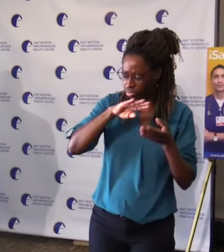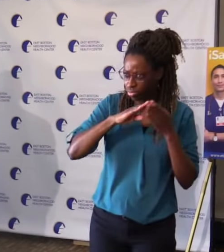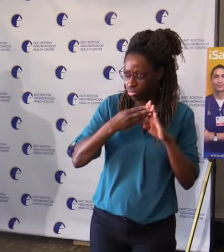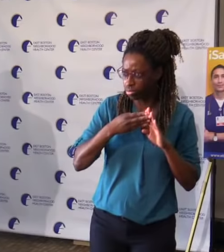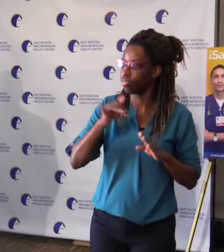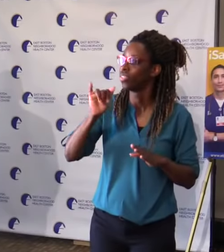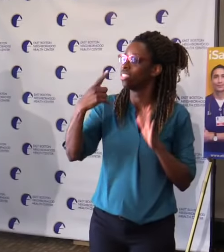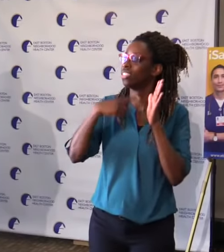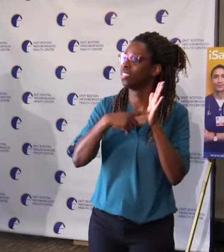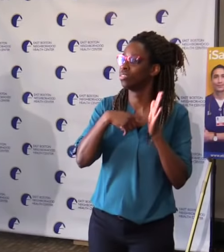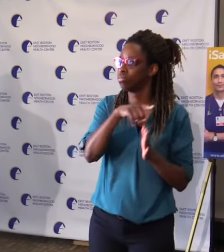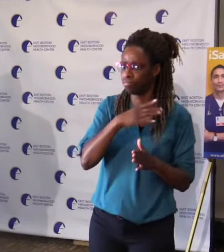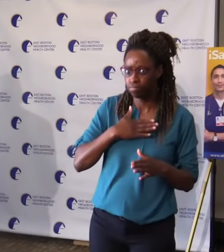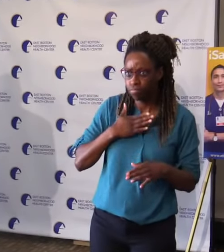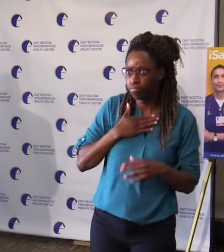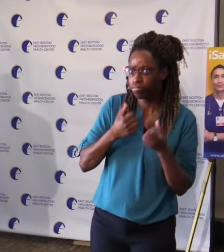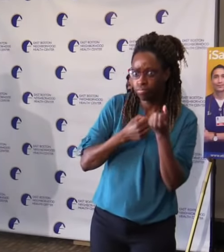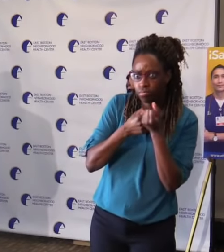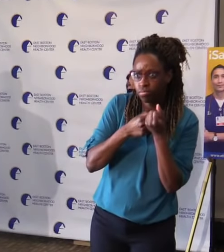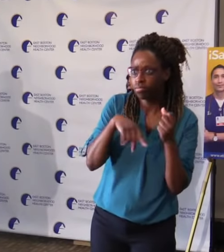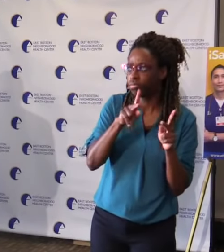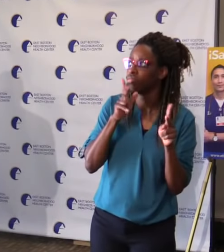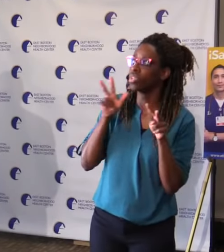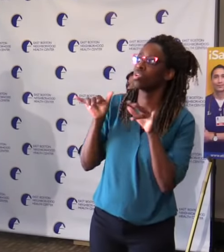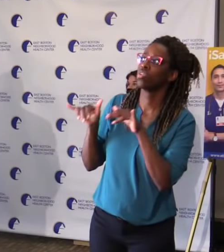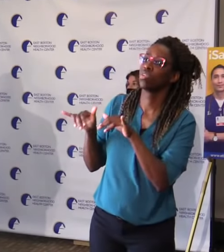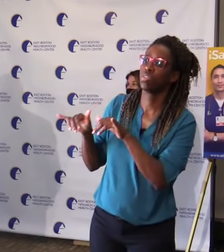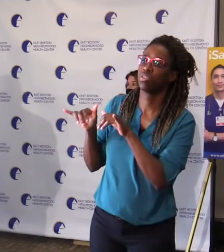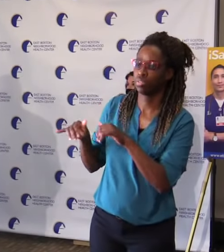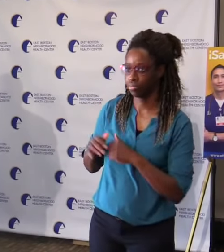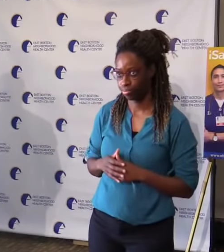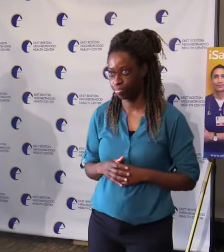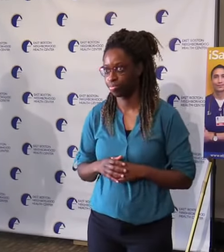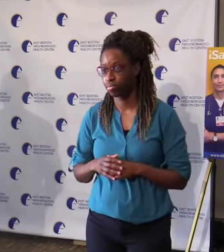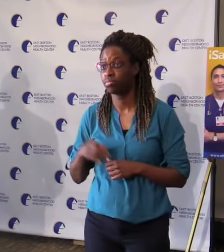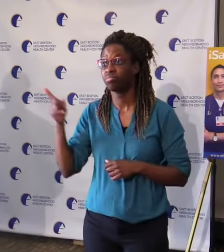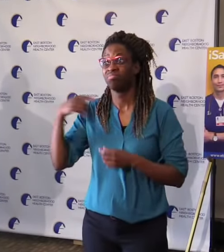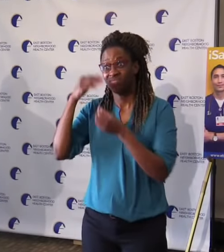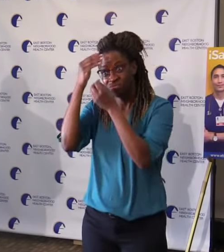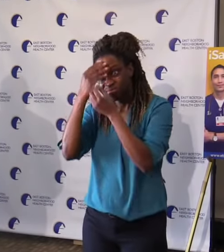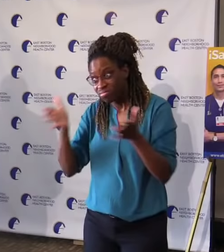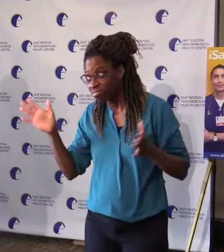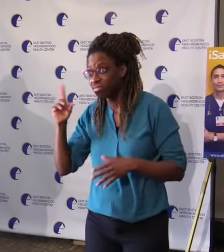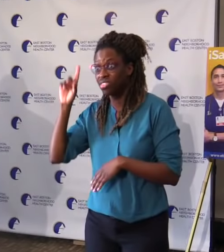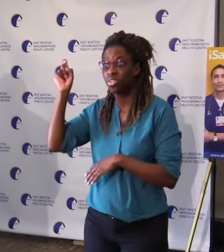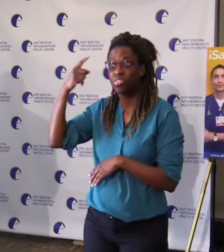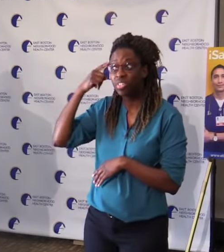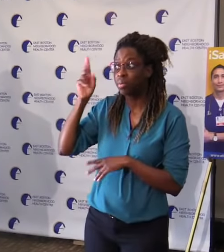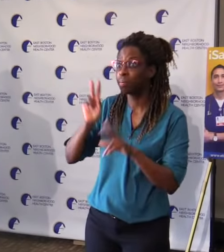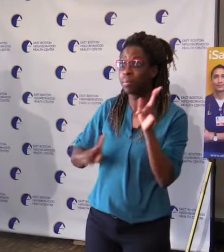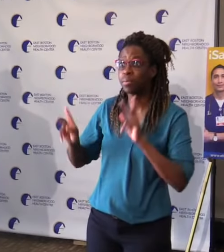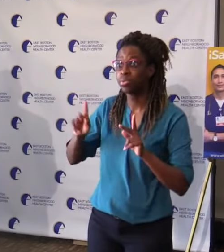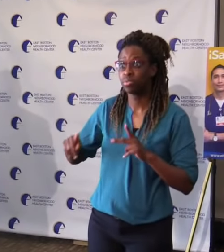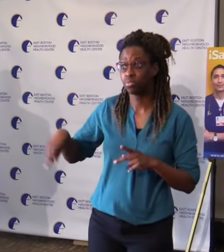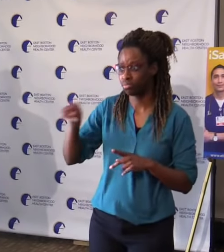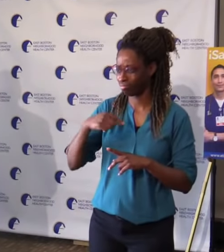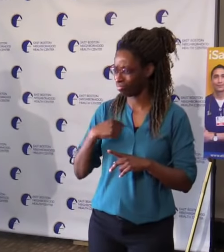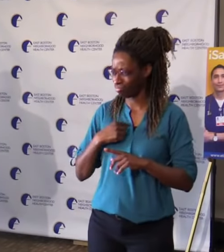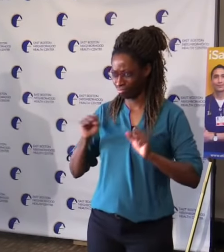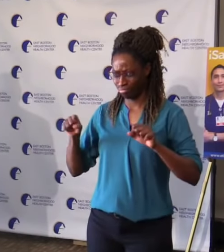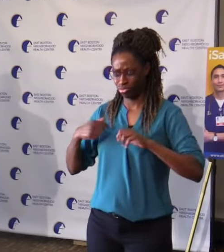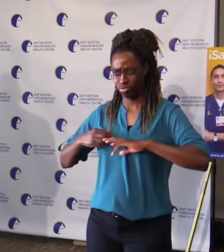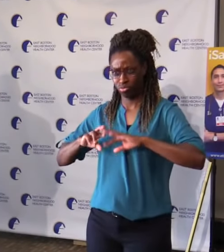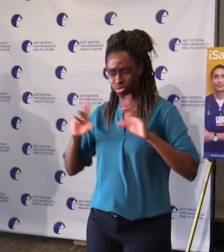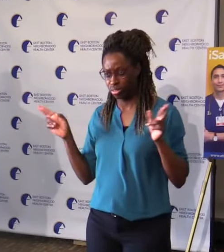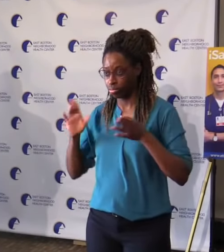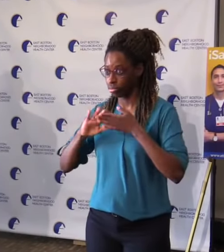and our friends and family here at East Boston Health Center, we're ready to go. In the advocacy community, we have a saying, we say, fired up, ready to